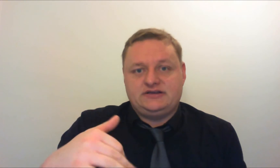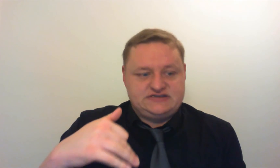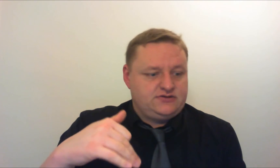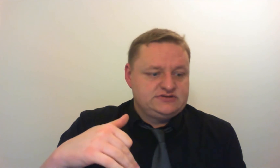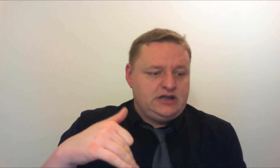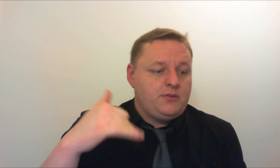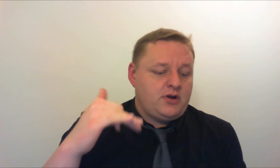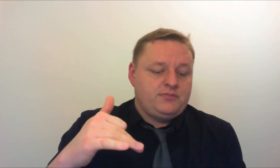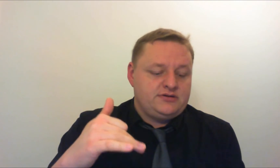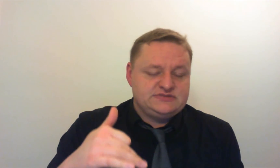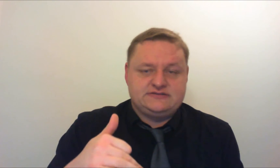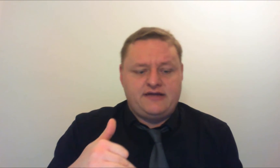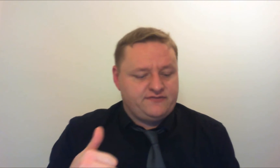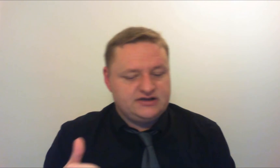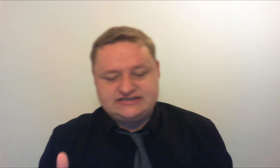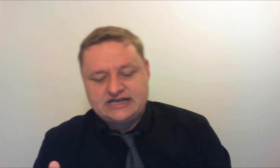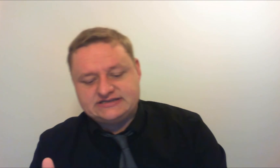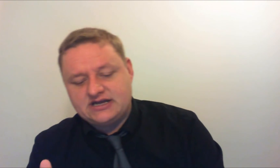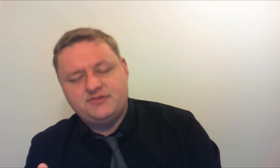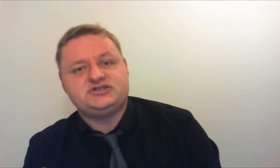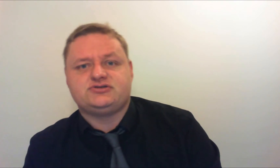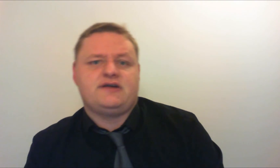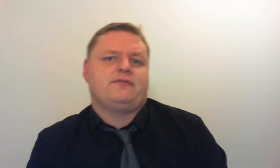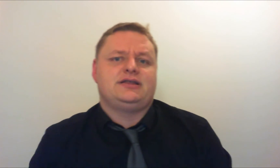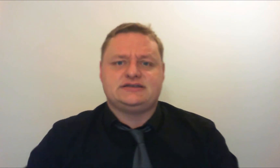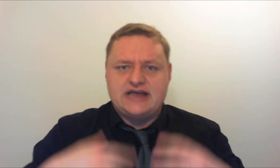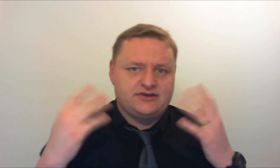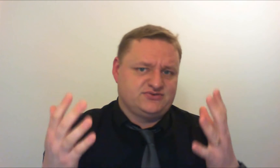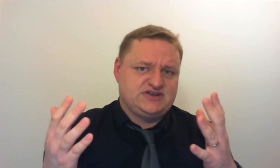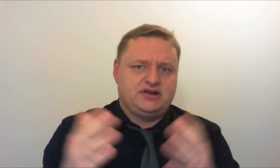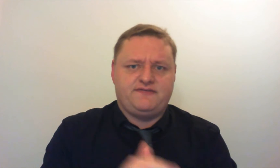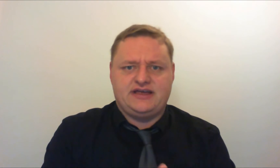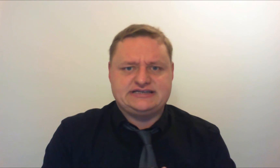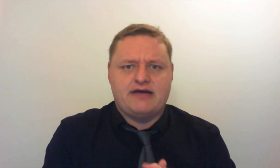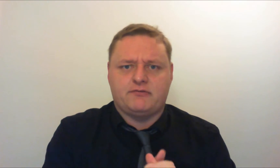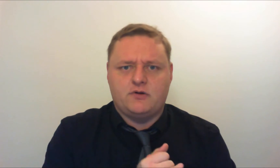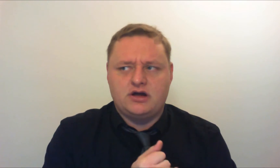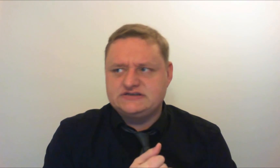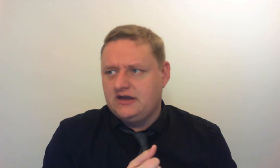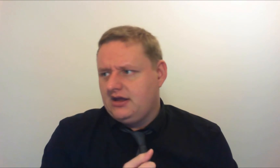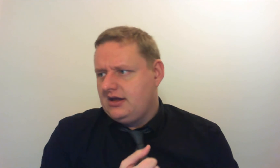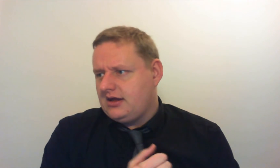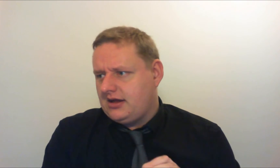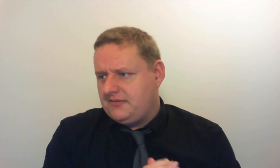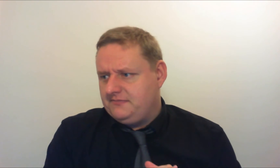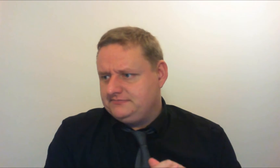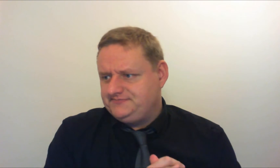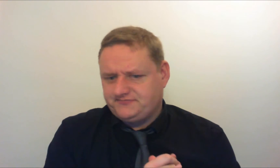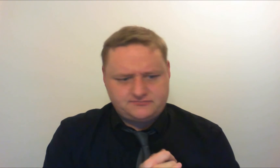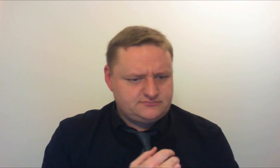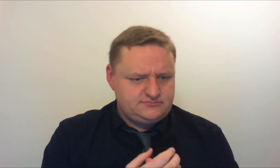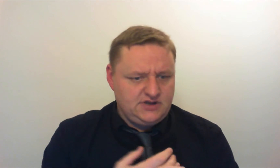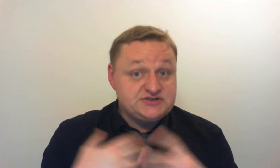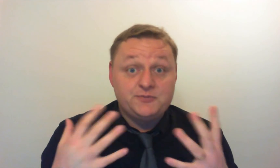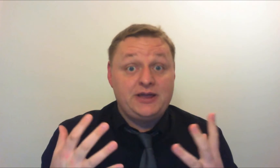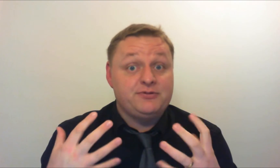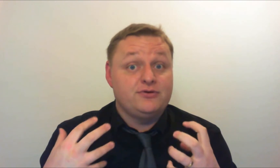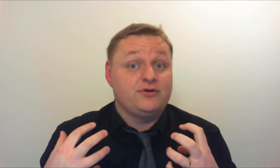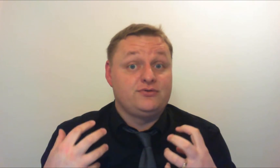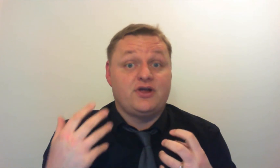hobby for mine it's caused a lot of problems left right and center but a stress when the technical side of things haven't worked some